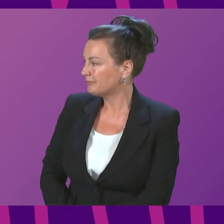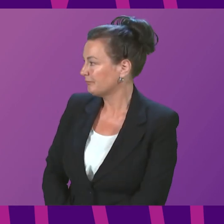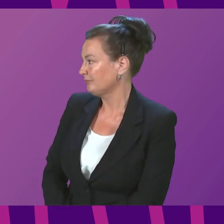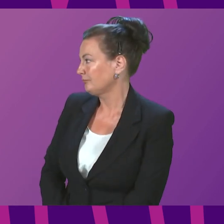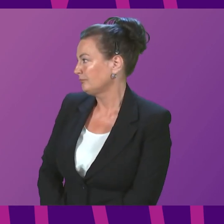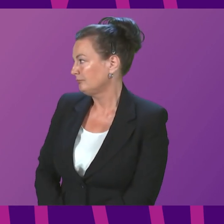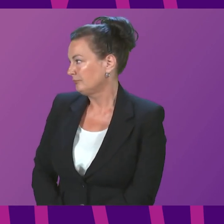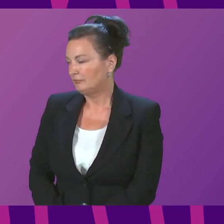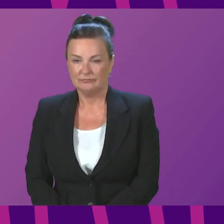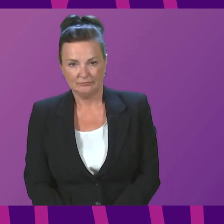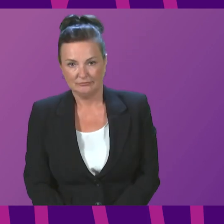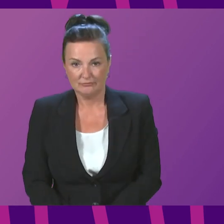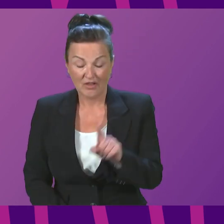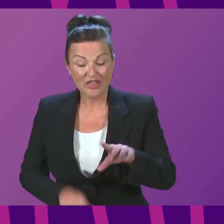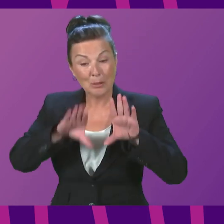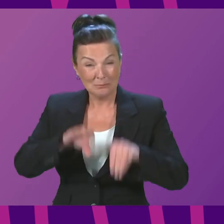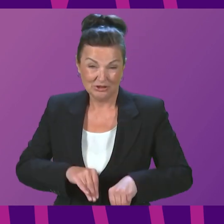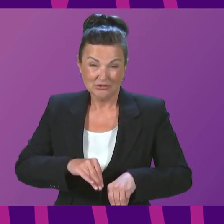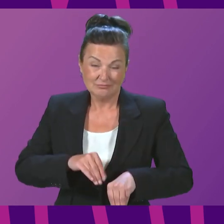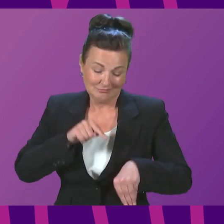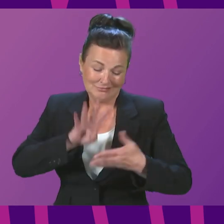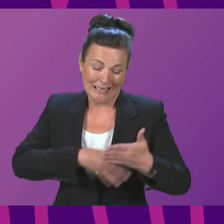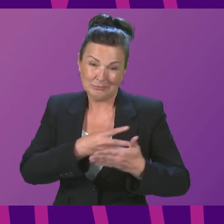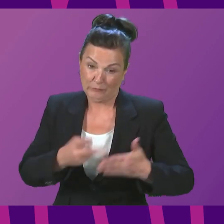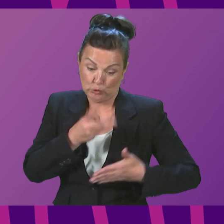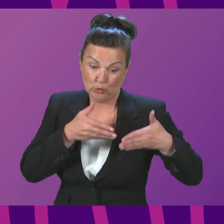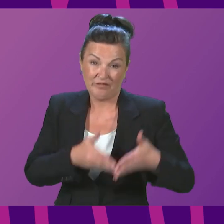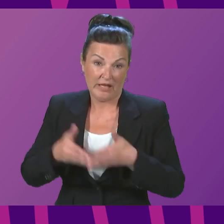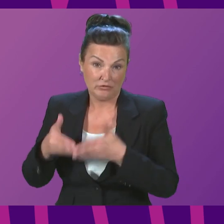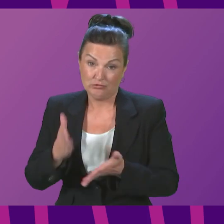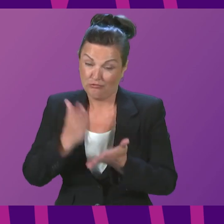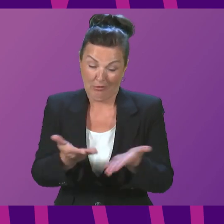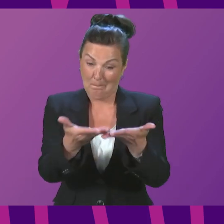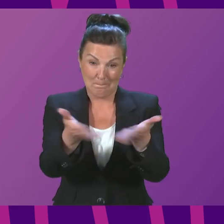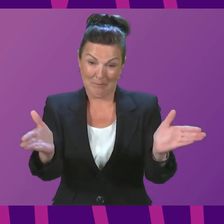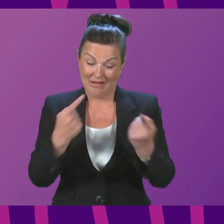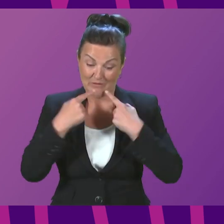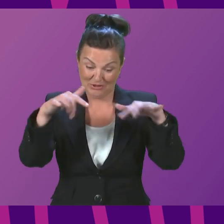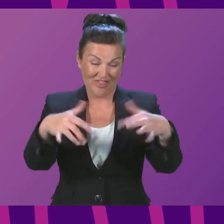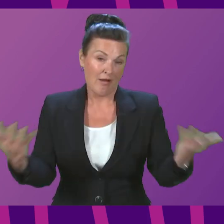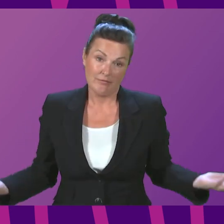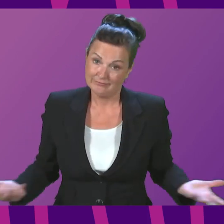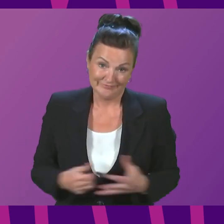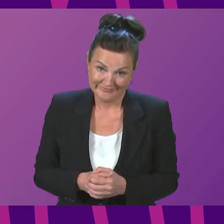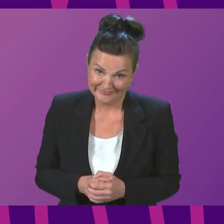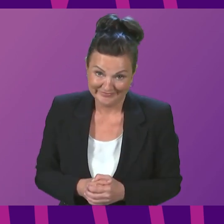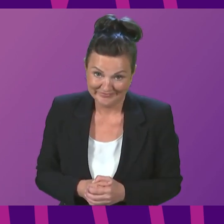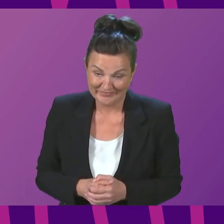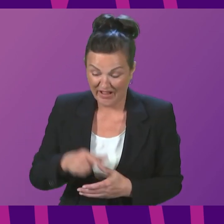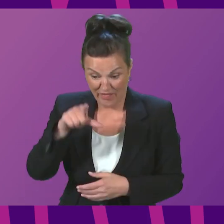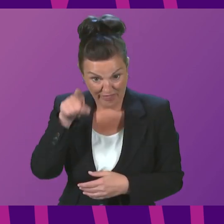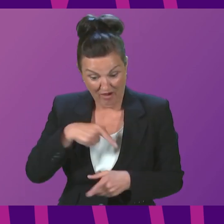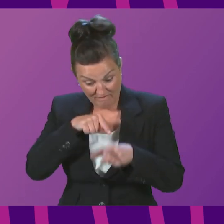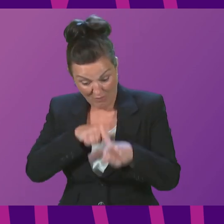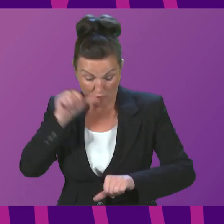The completion timetable for the two ferries, of course, is a matter in the public domain, and that is what is being worked